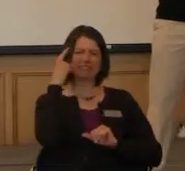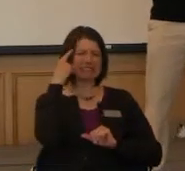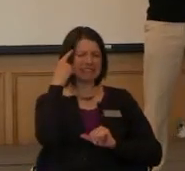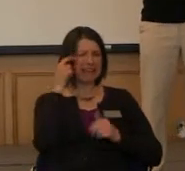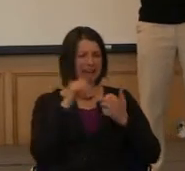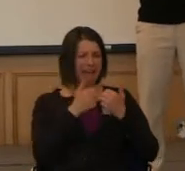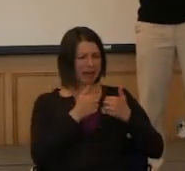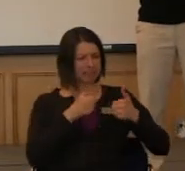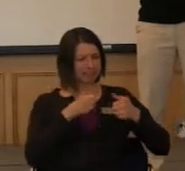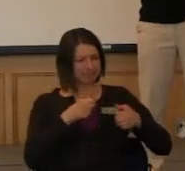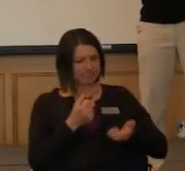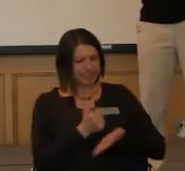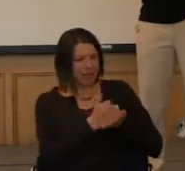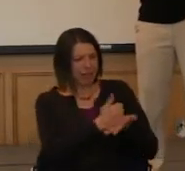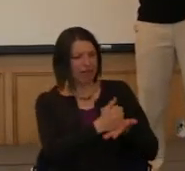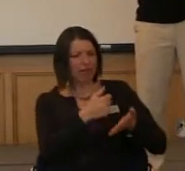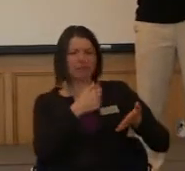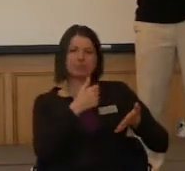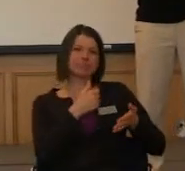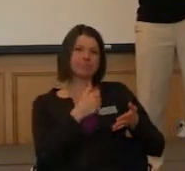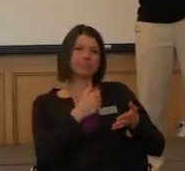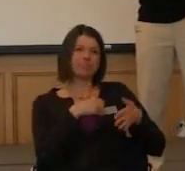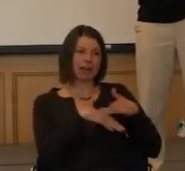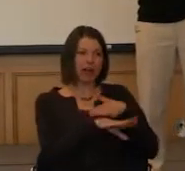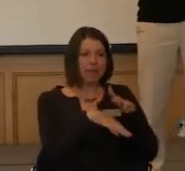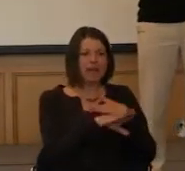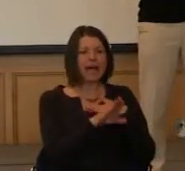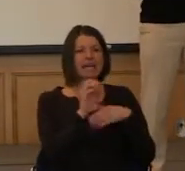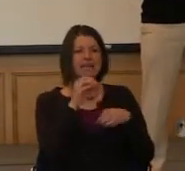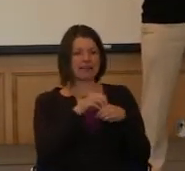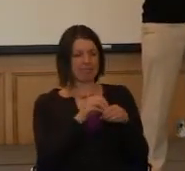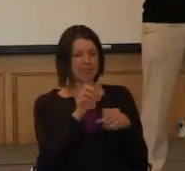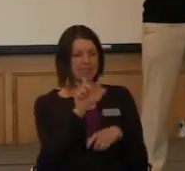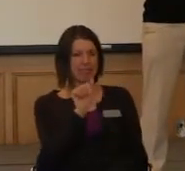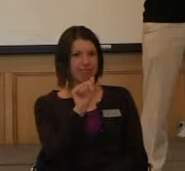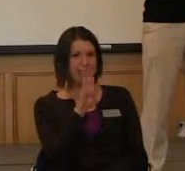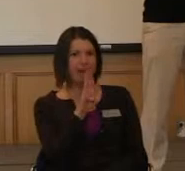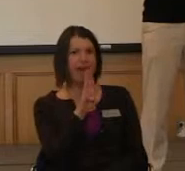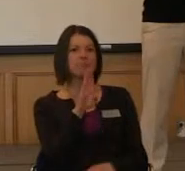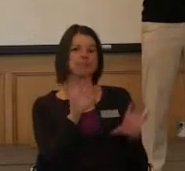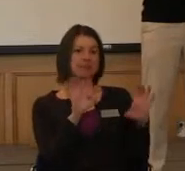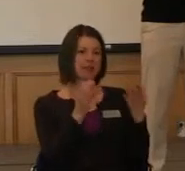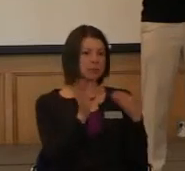people with disabilities in our classrooms, in our labs, and even in the field.